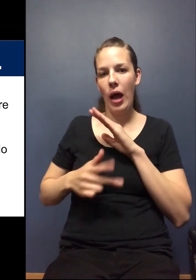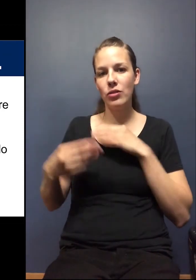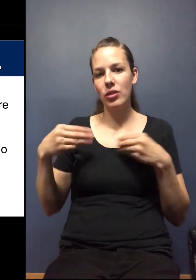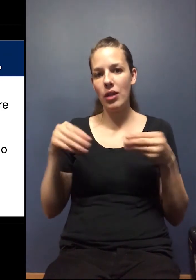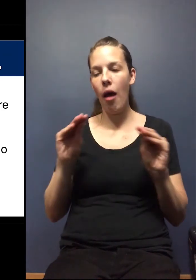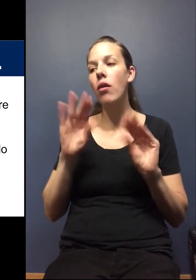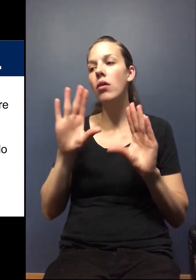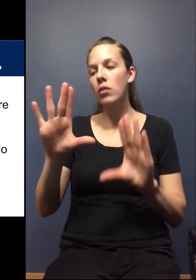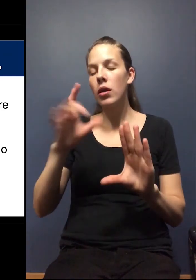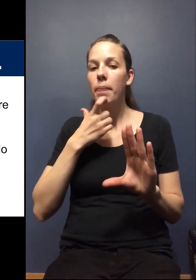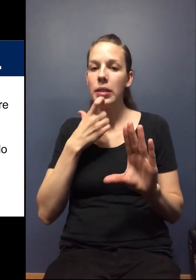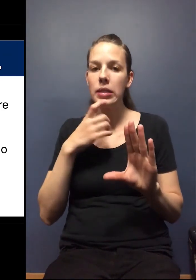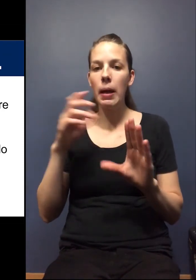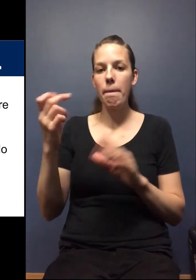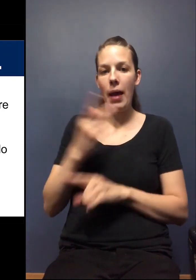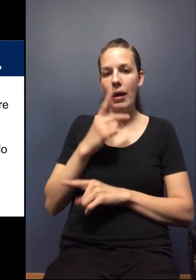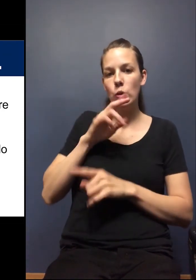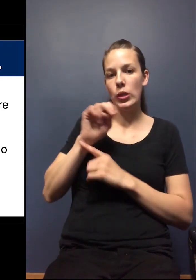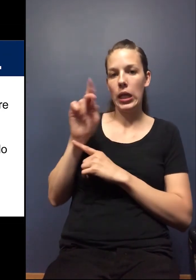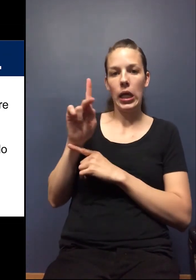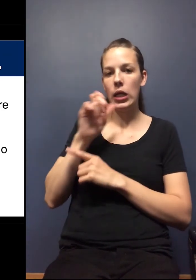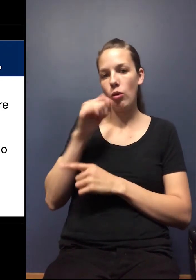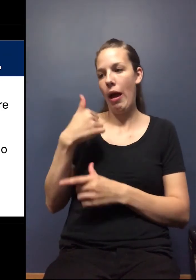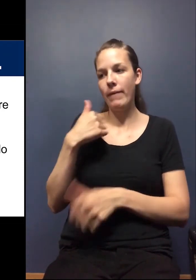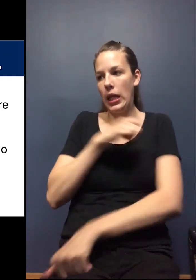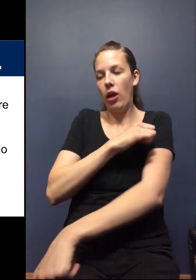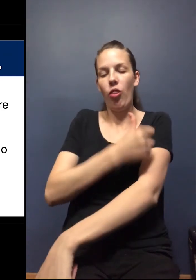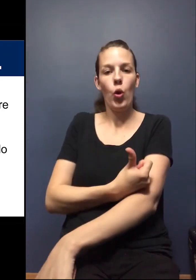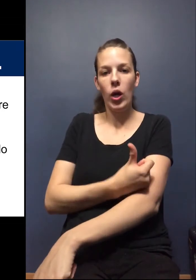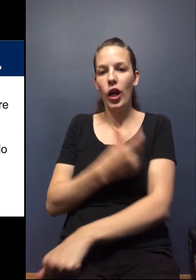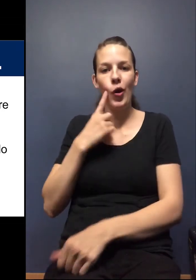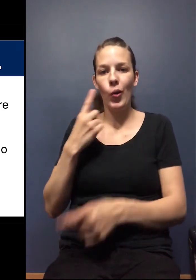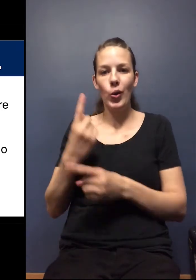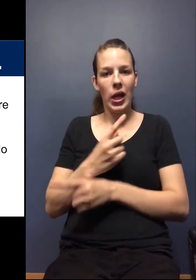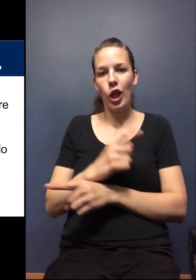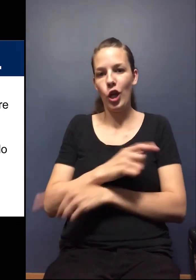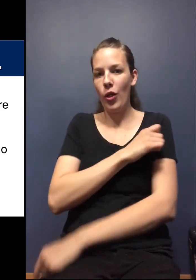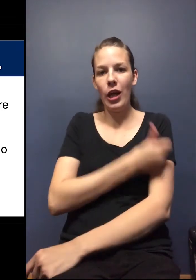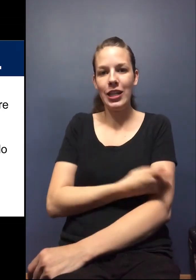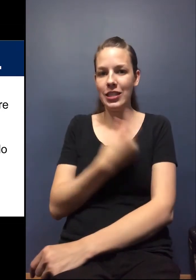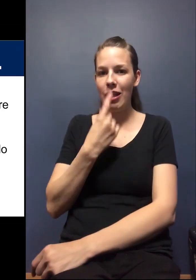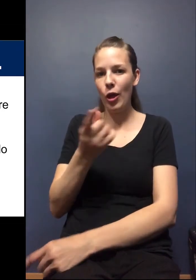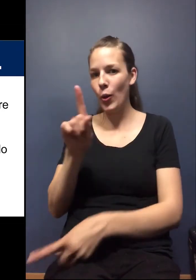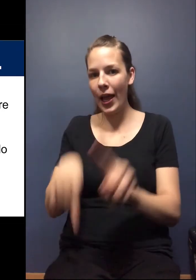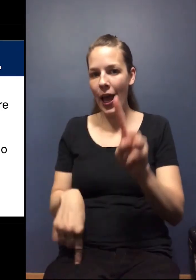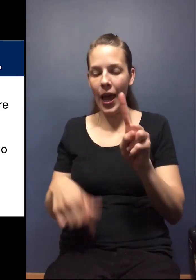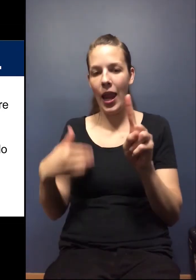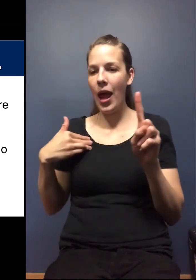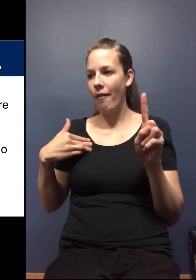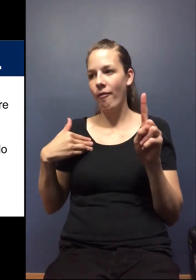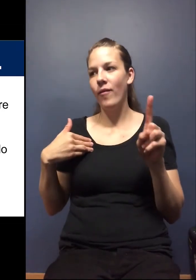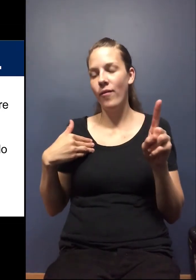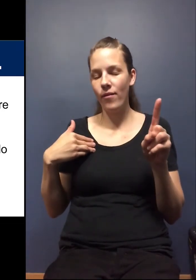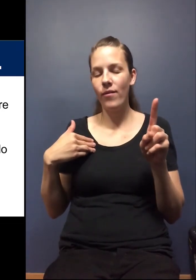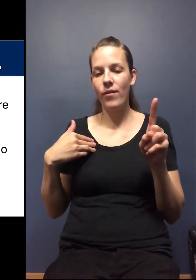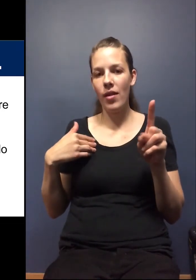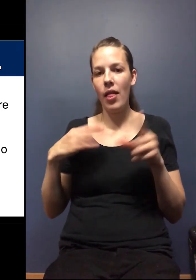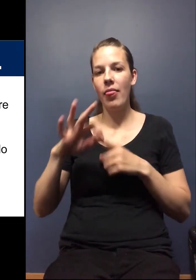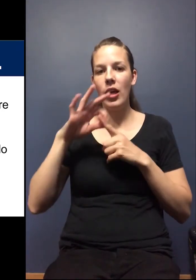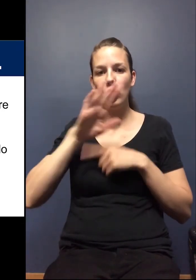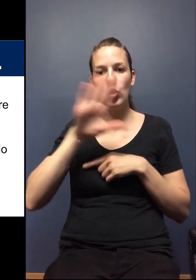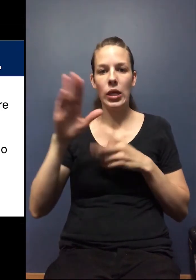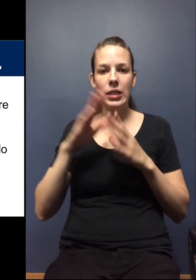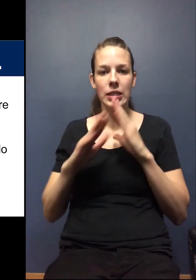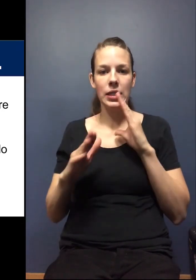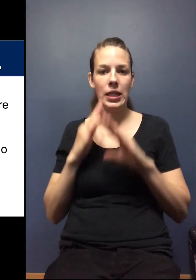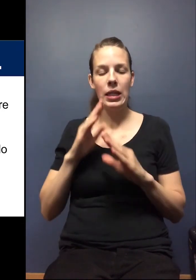With that being said, to go back to Nick, I don't have any authority or regulatory authority to tell you, you cannot have a garage sale unless your city